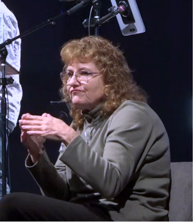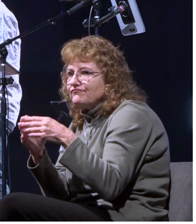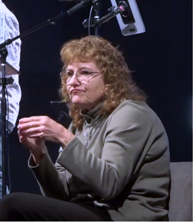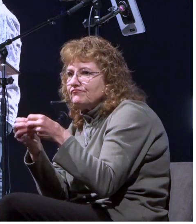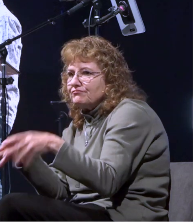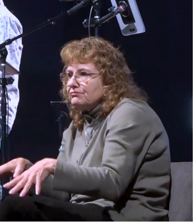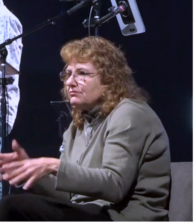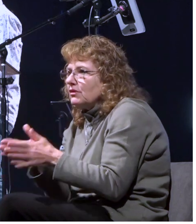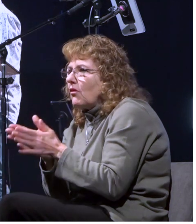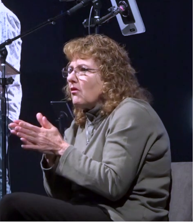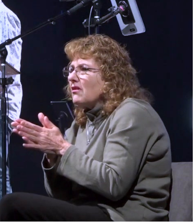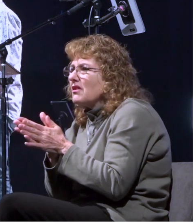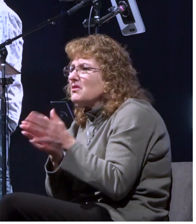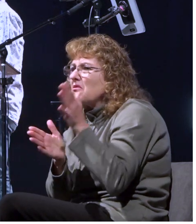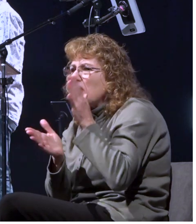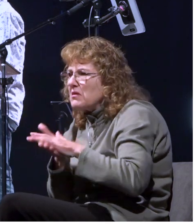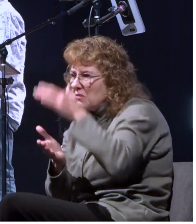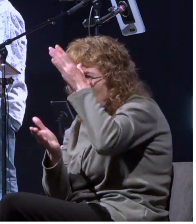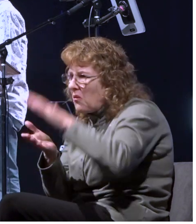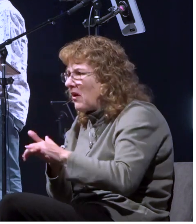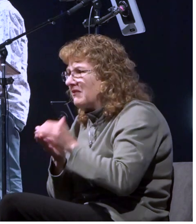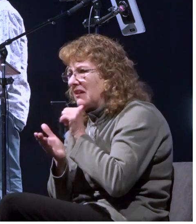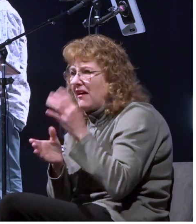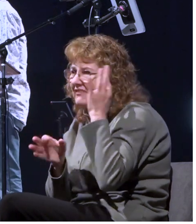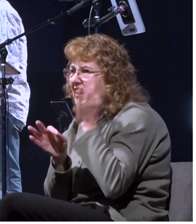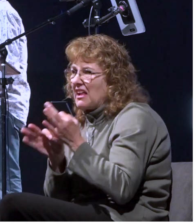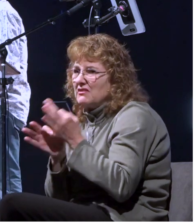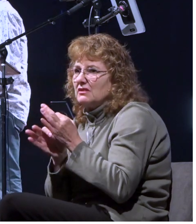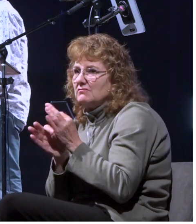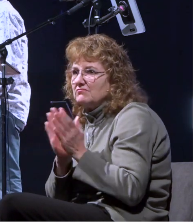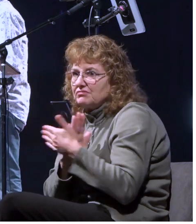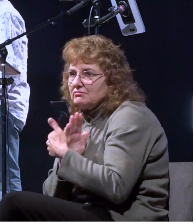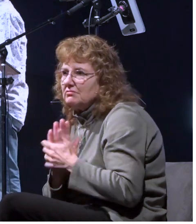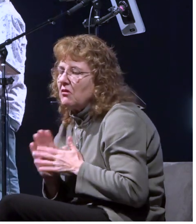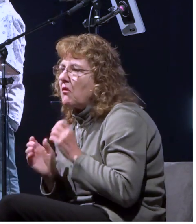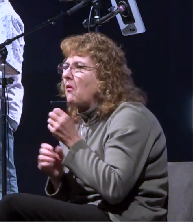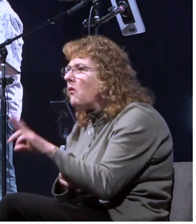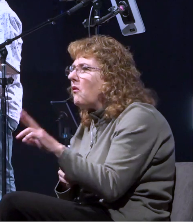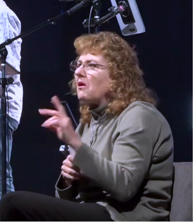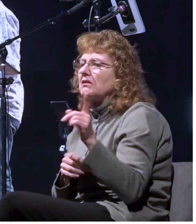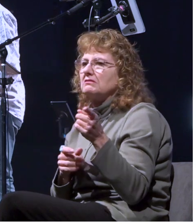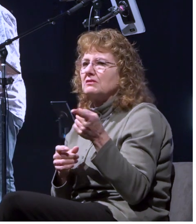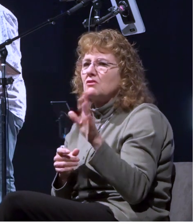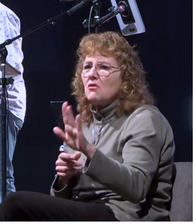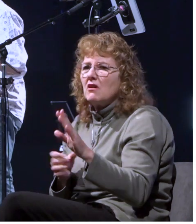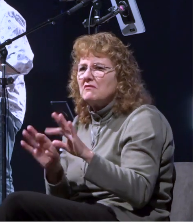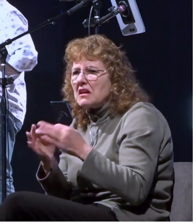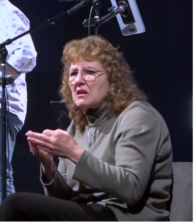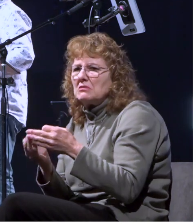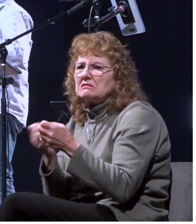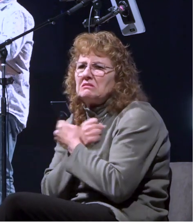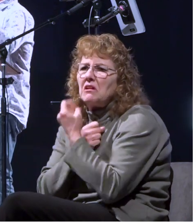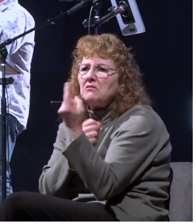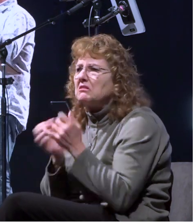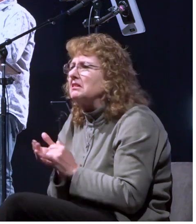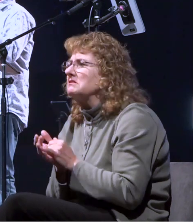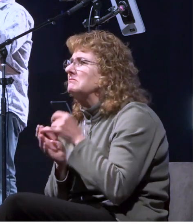has been unfaithful to you or that you know you or a loved one has gotten some sort of a a life